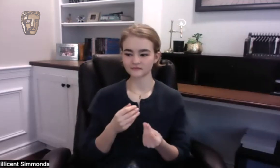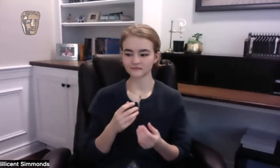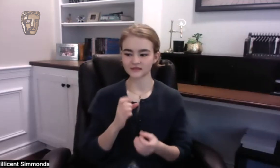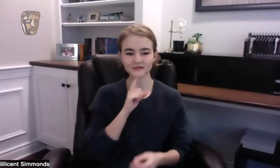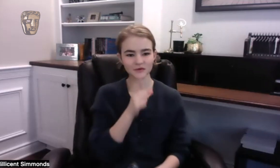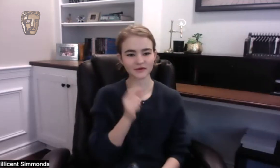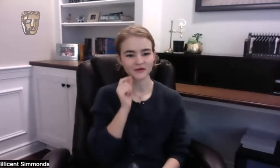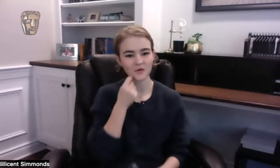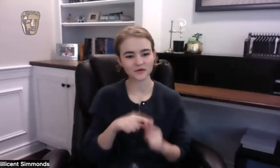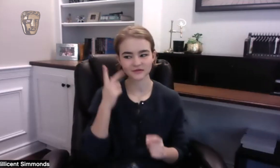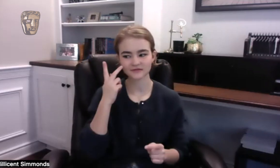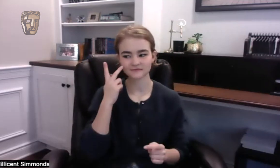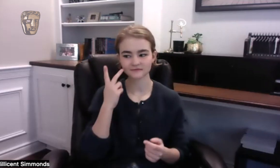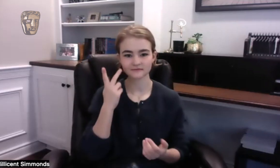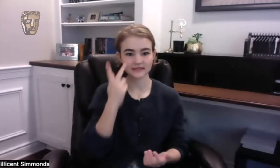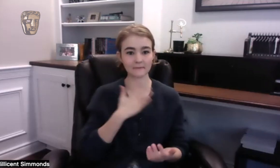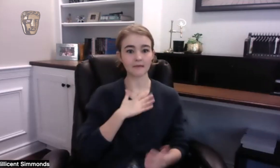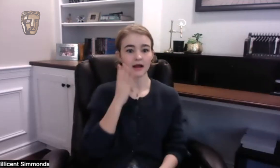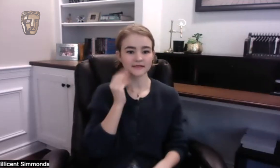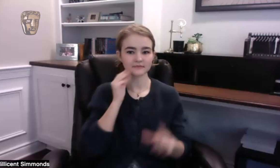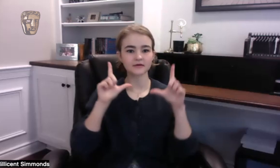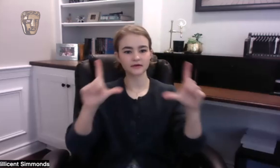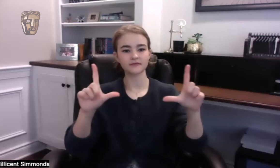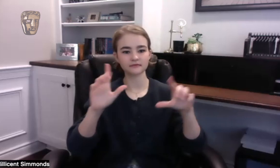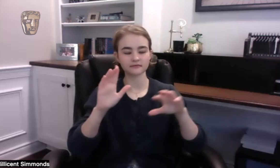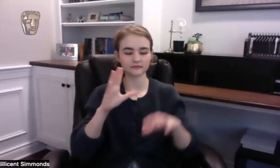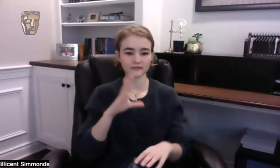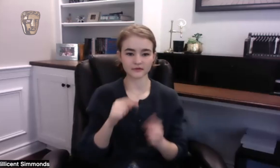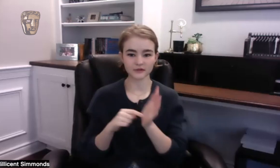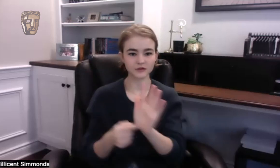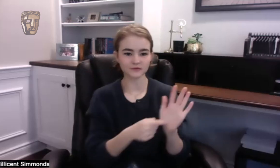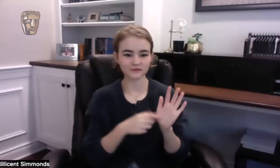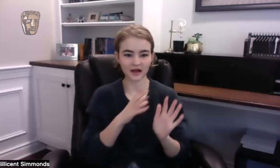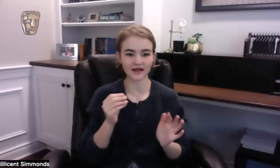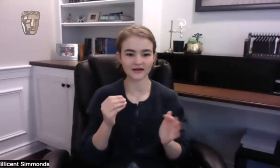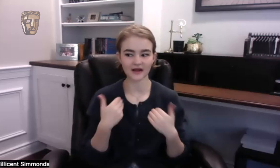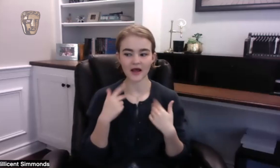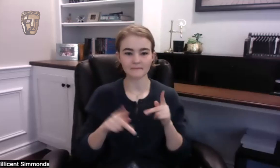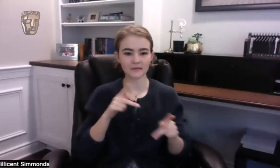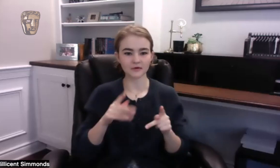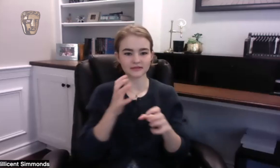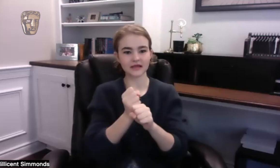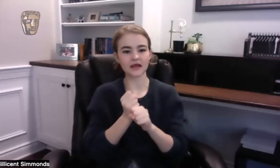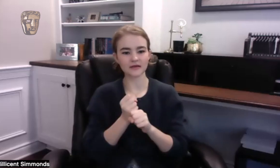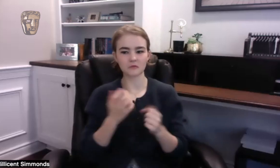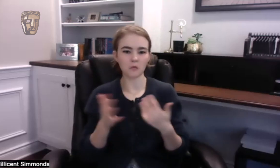and it was really cool to see my experience on screen you know to show people